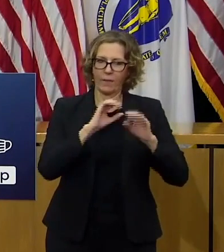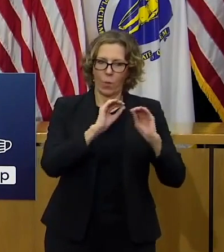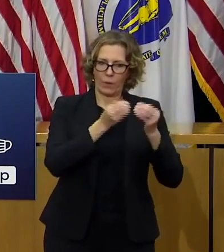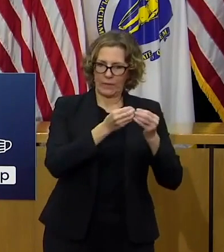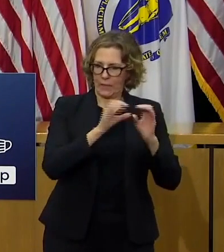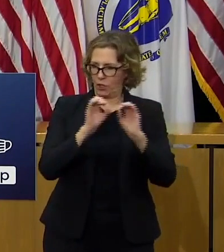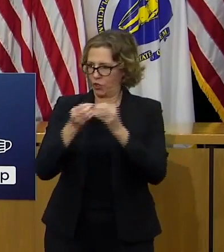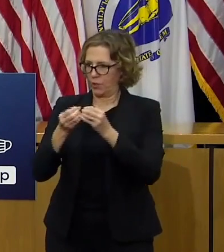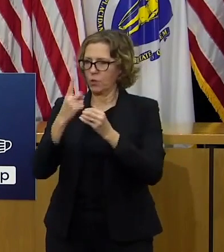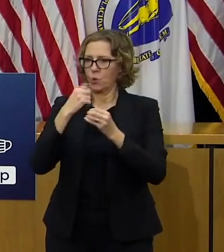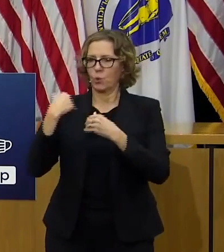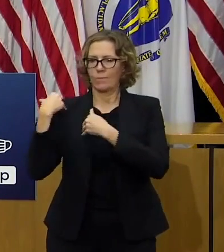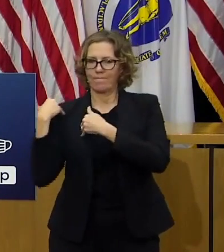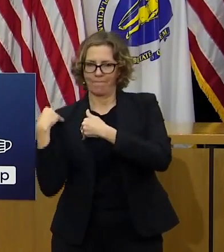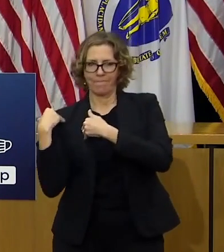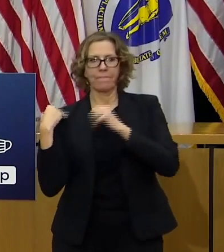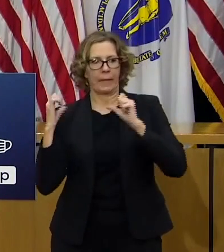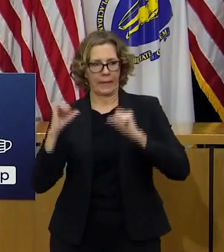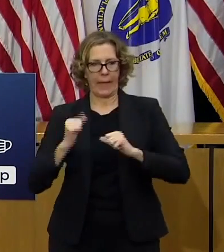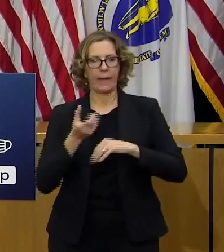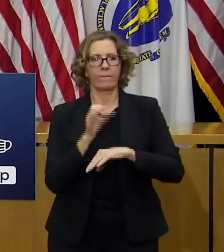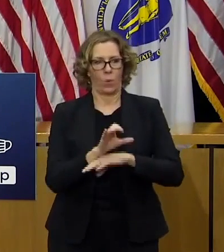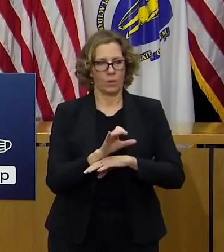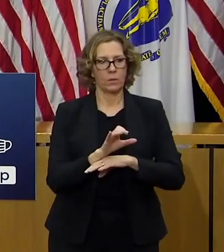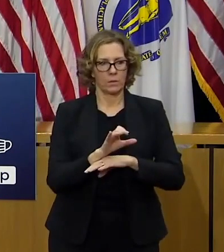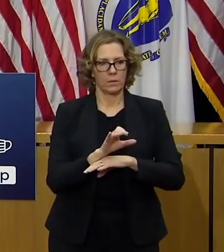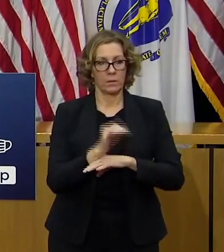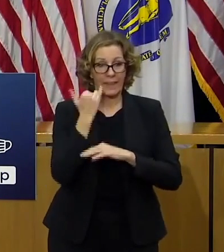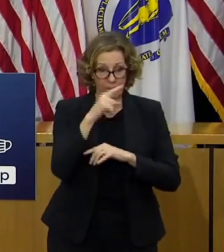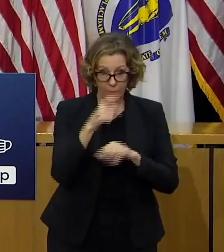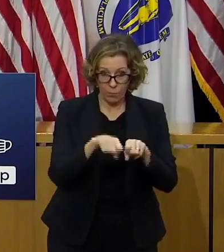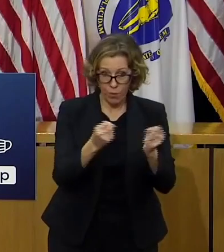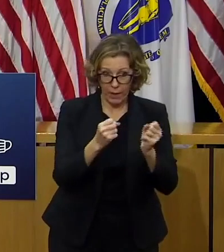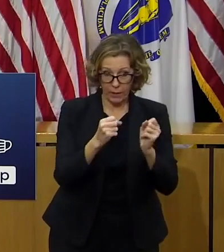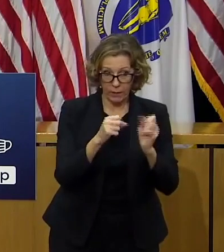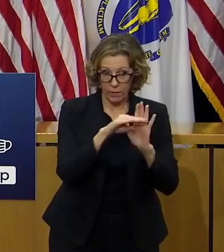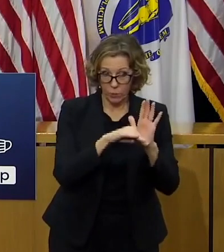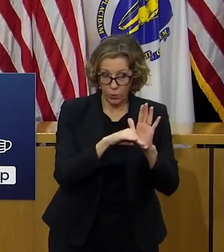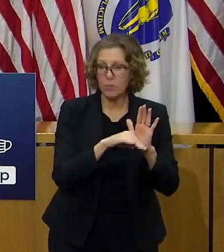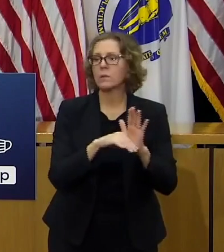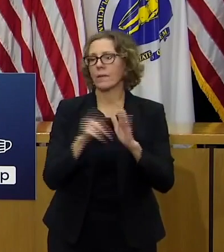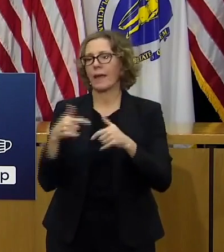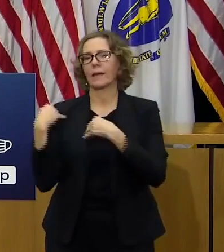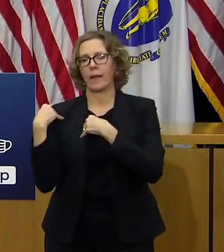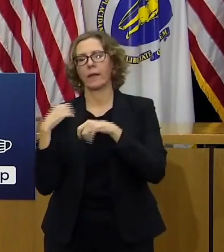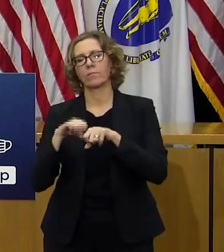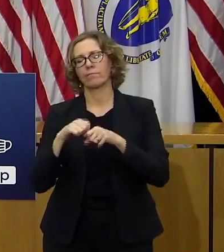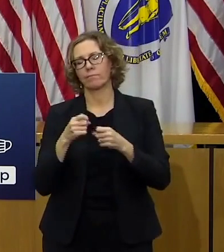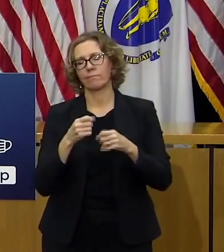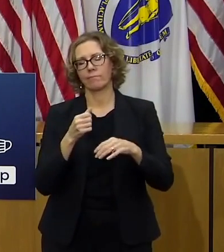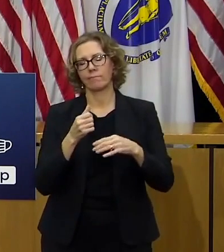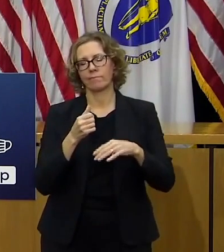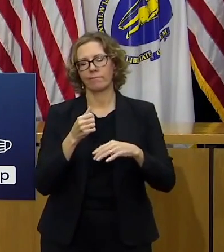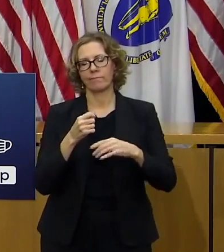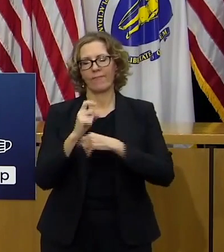a position to do something when people violate those rules and they have since the beginning